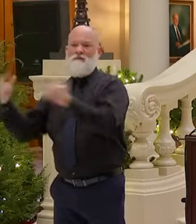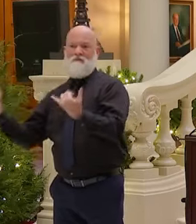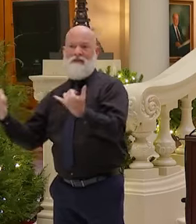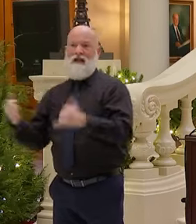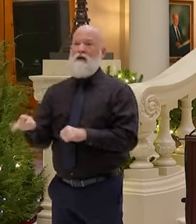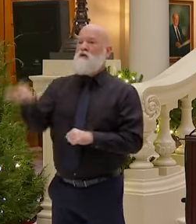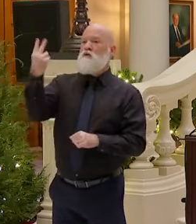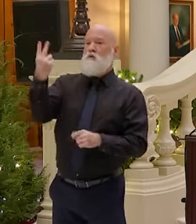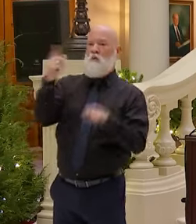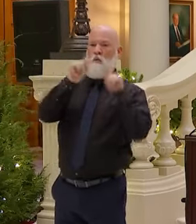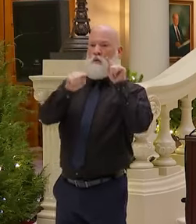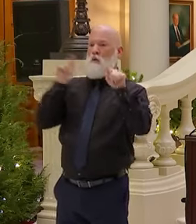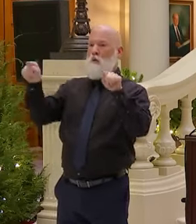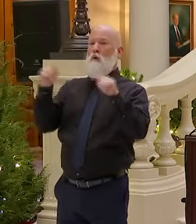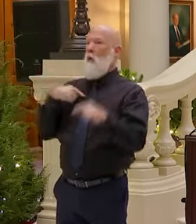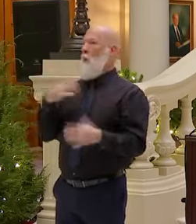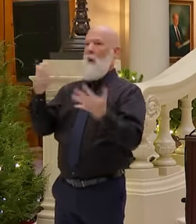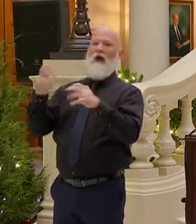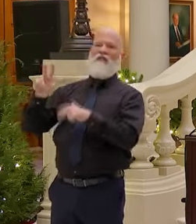might be confusing.